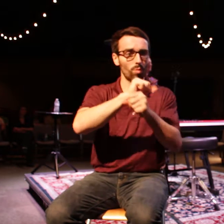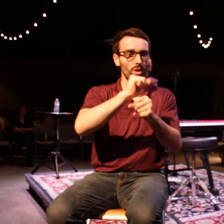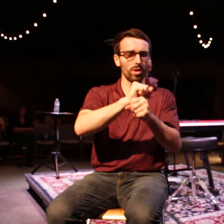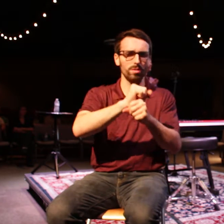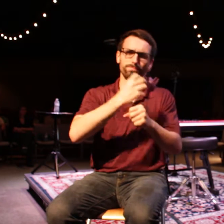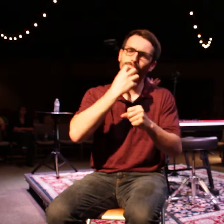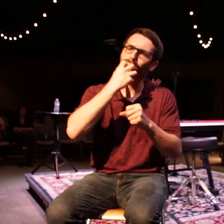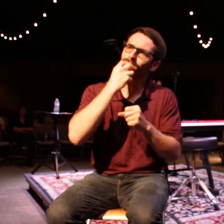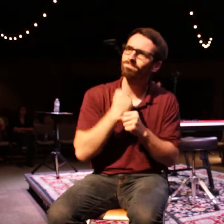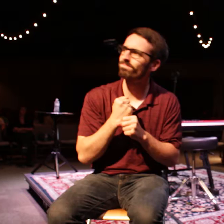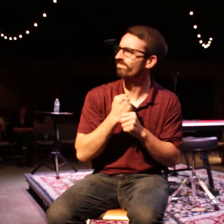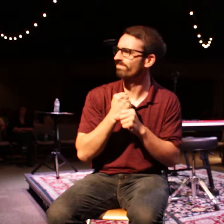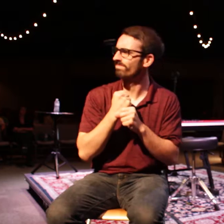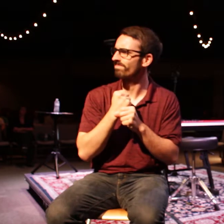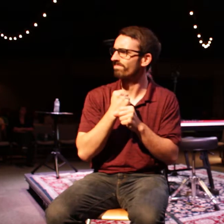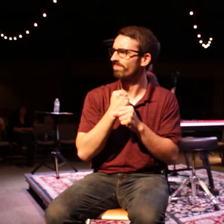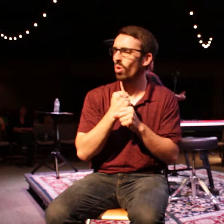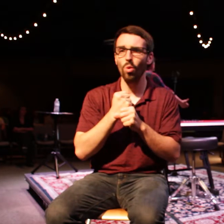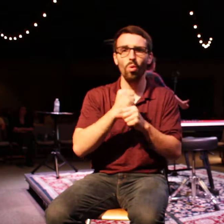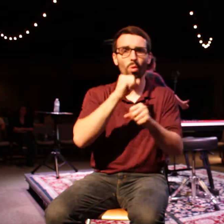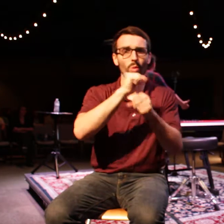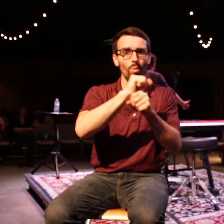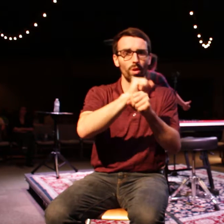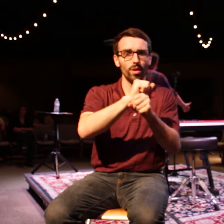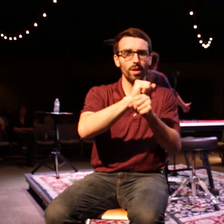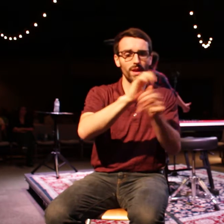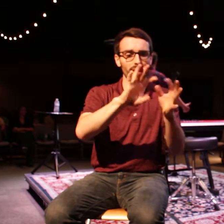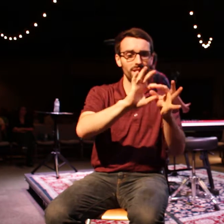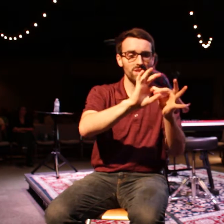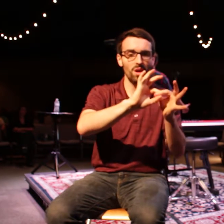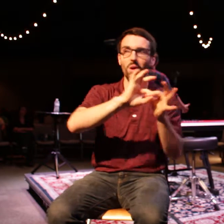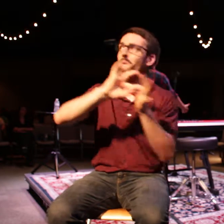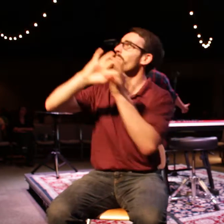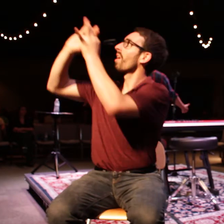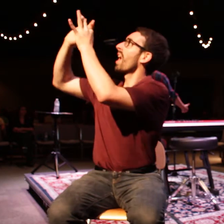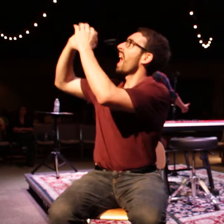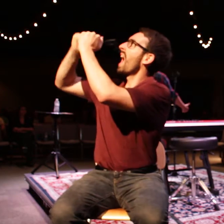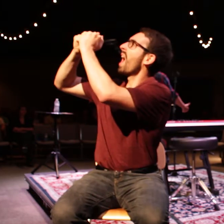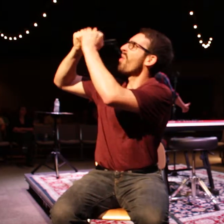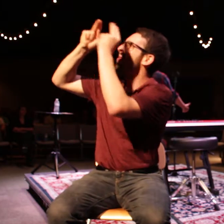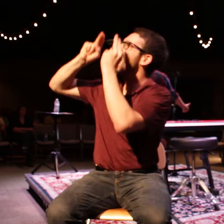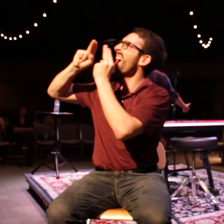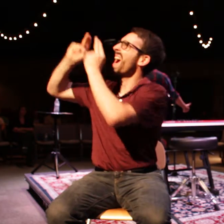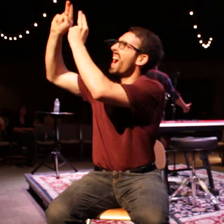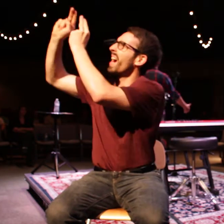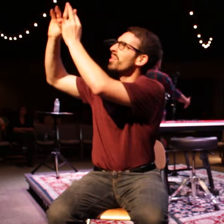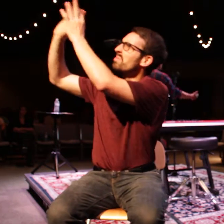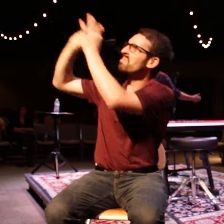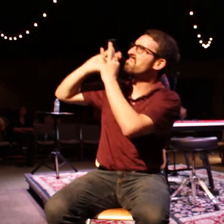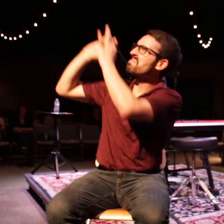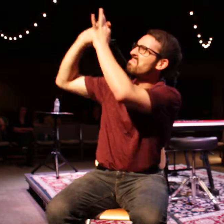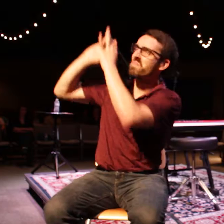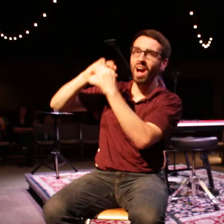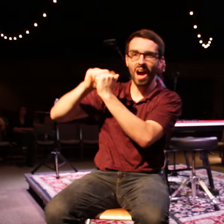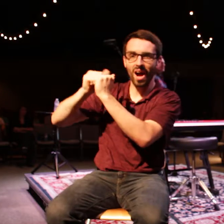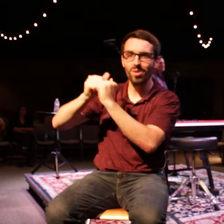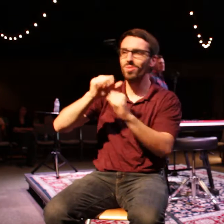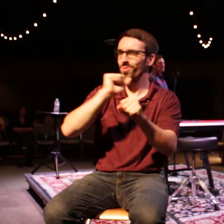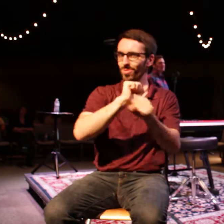What if work is actually part of how we honor God with our lives? That's certainly how the book of Genesis talks